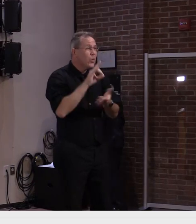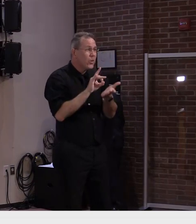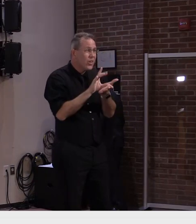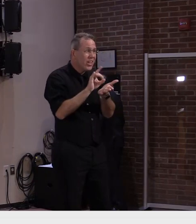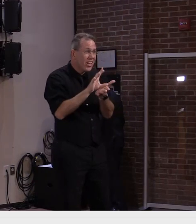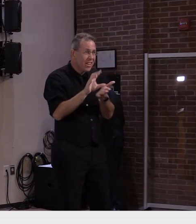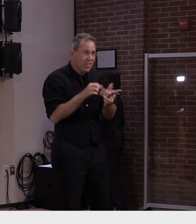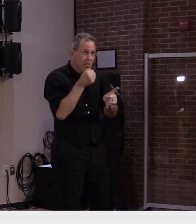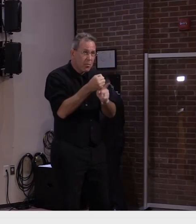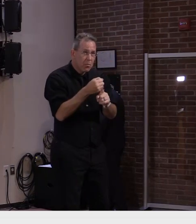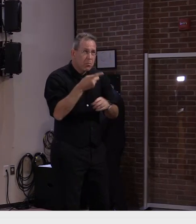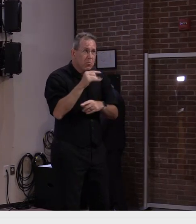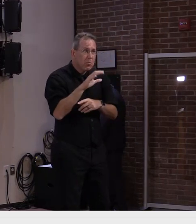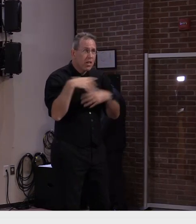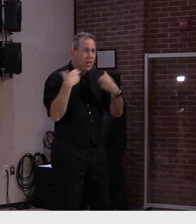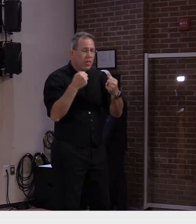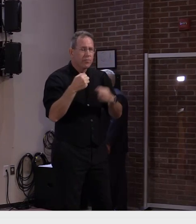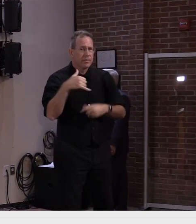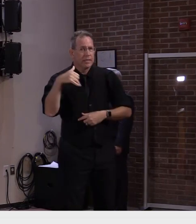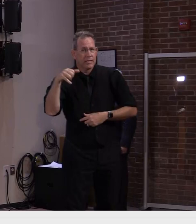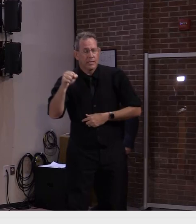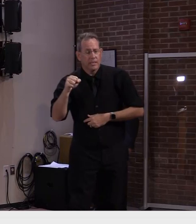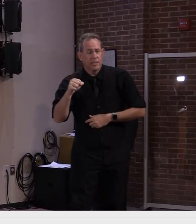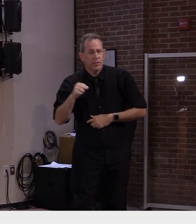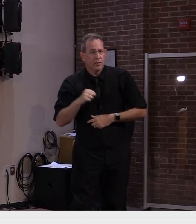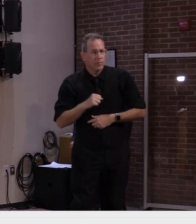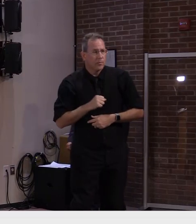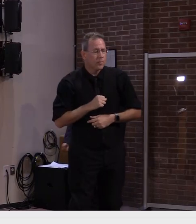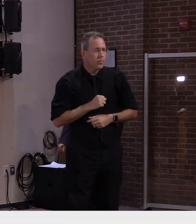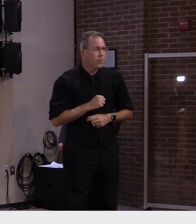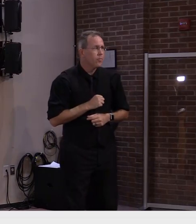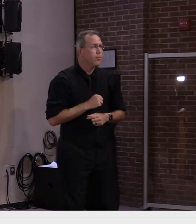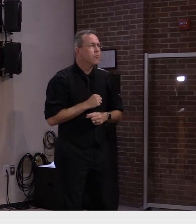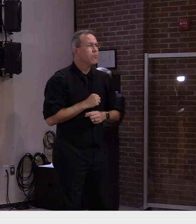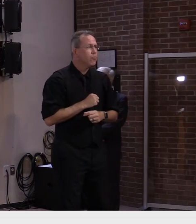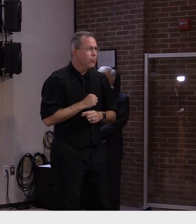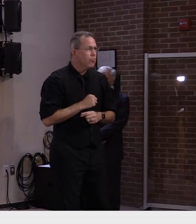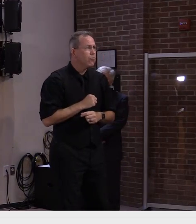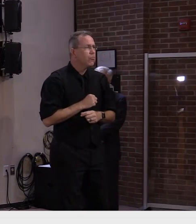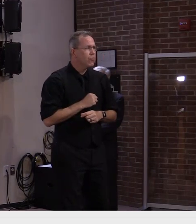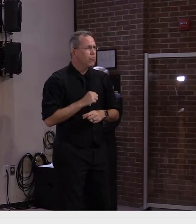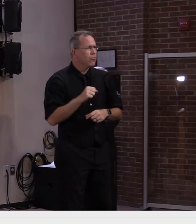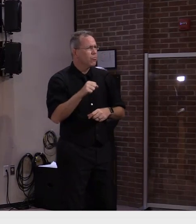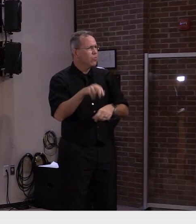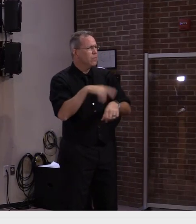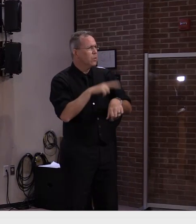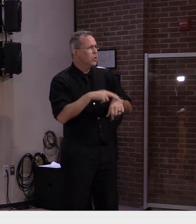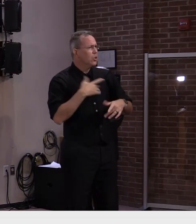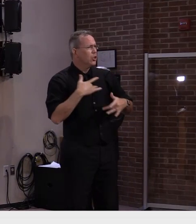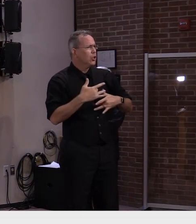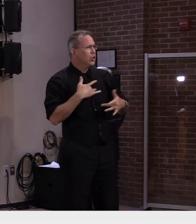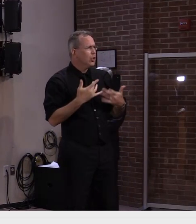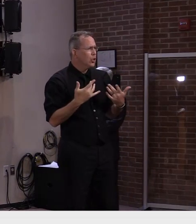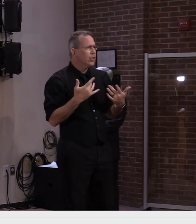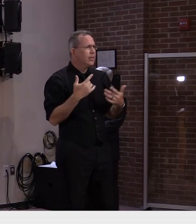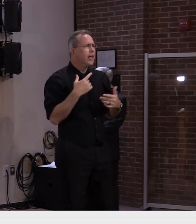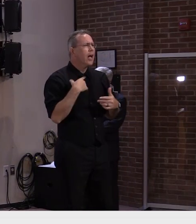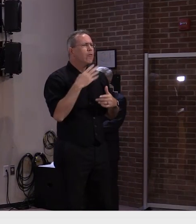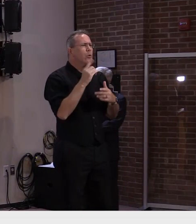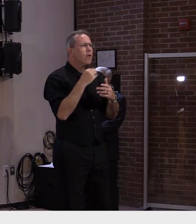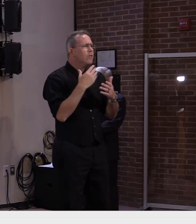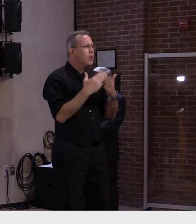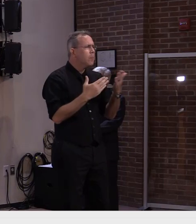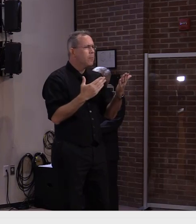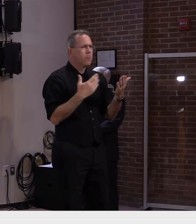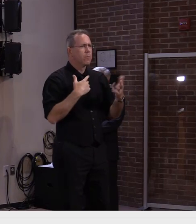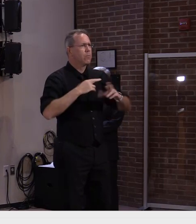course, we're concerned. We do have we have systems in place to help those who have